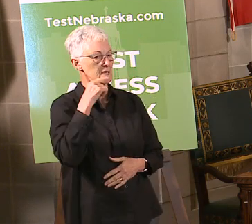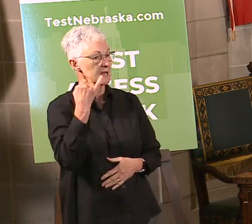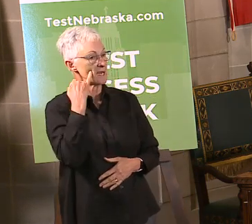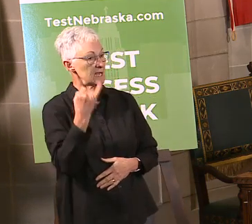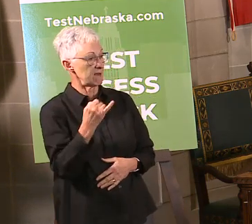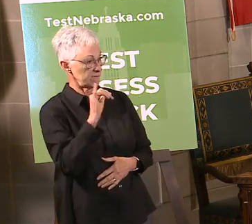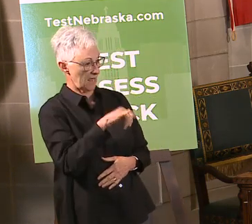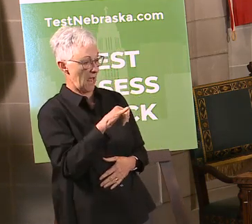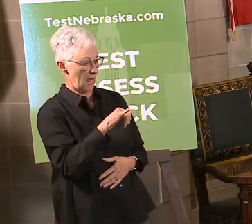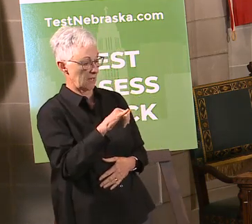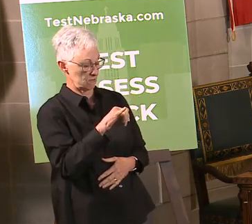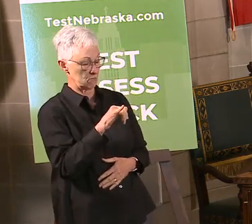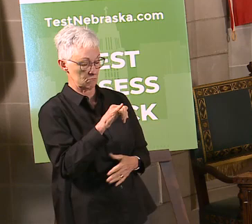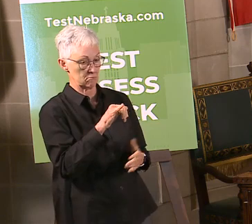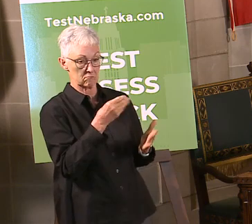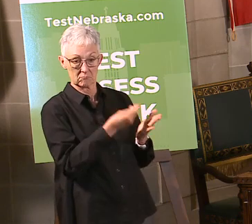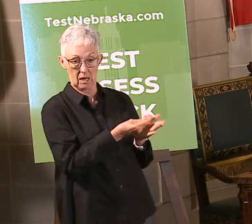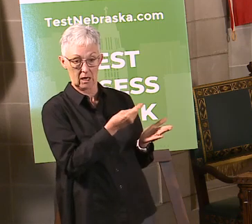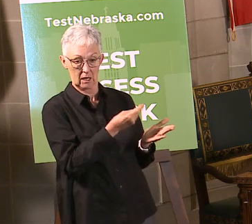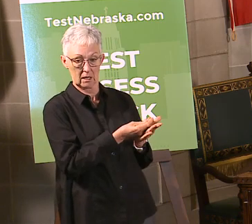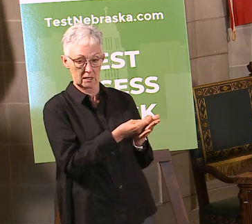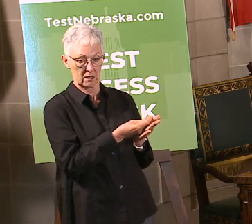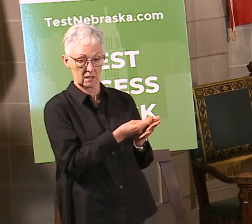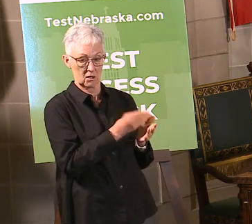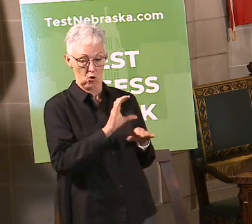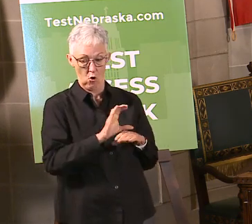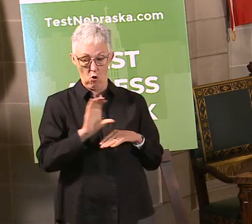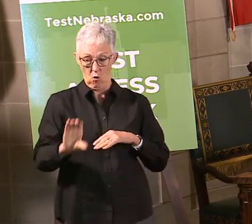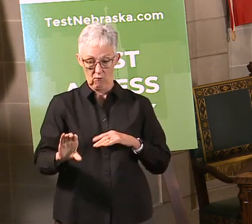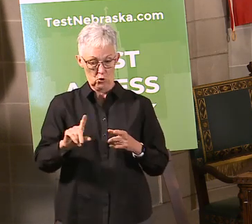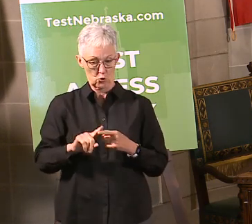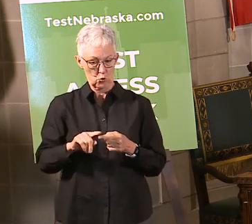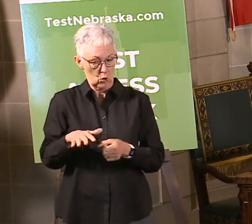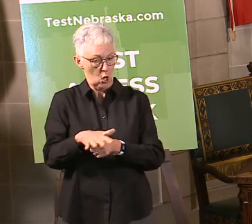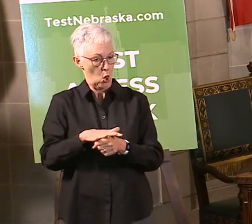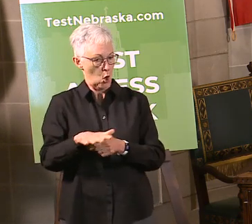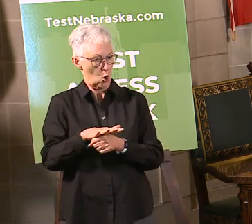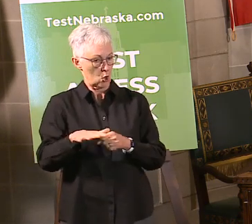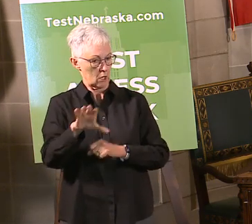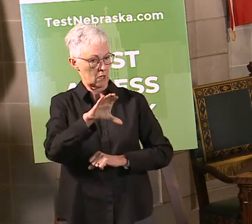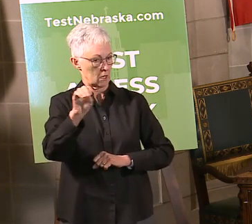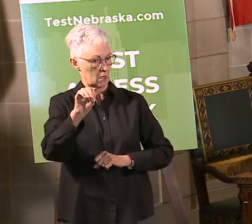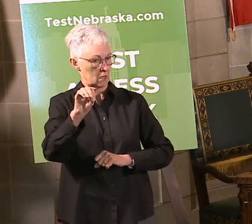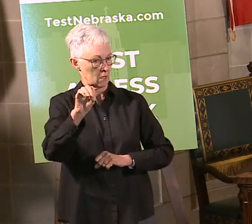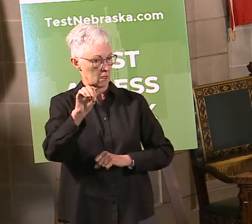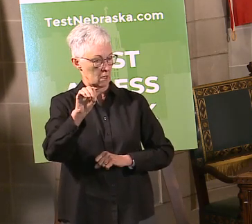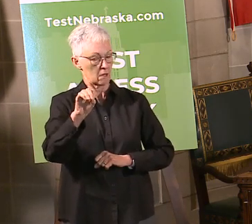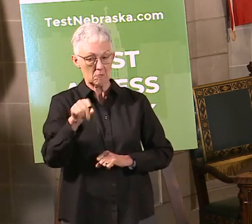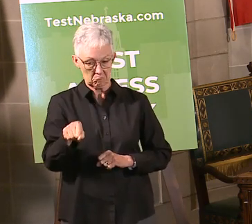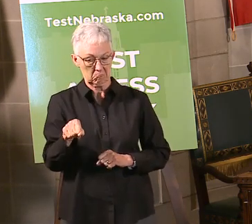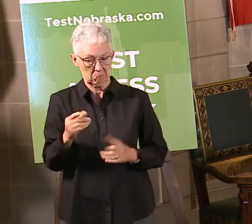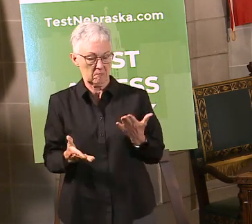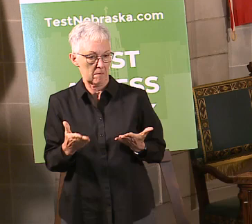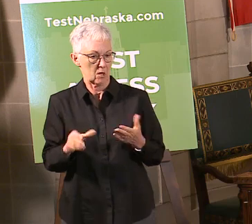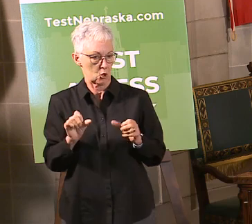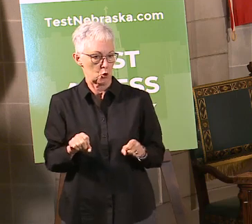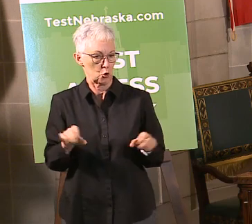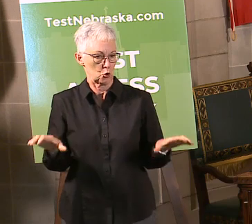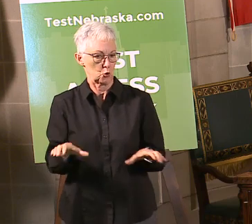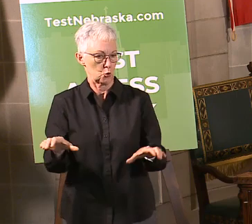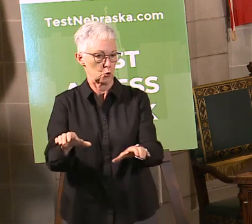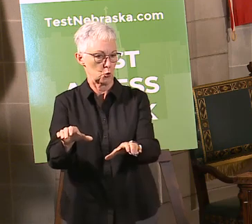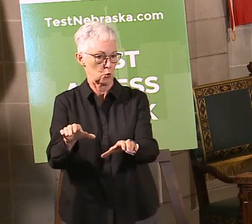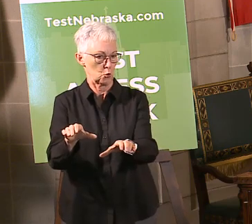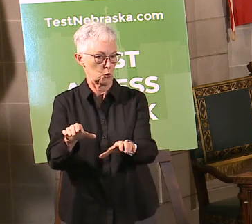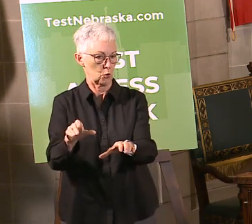too. So then what Fred's following up with, they're saying that if you'd offered that $27 million to the local infrastructure, they could have done it too. And the answer is